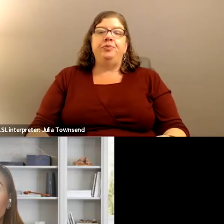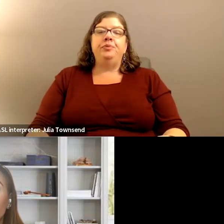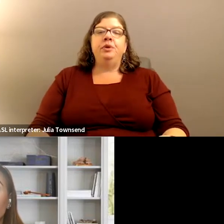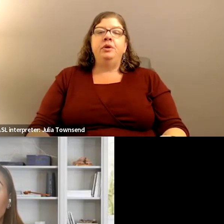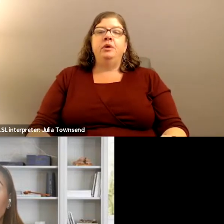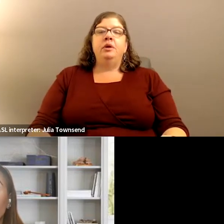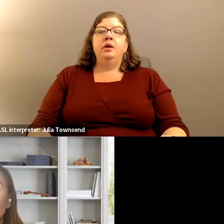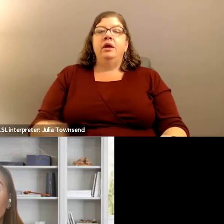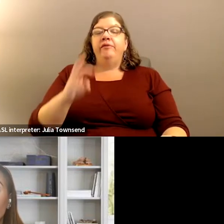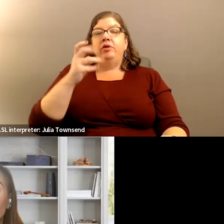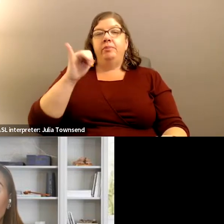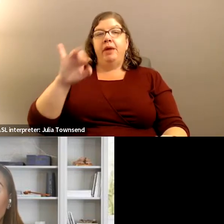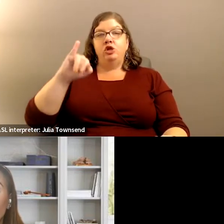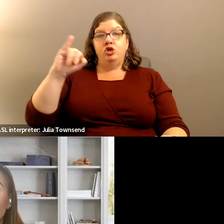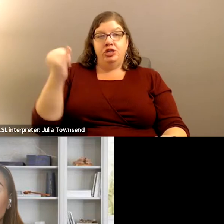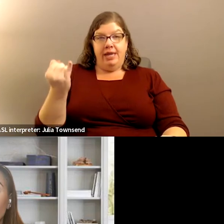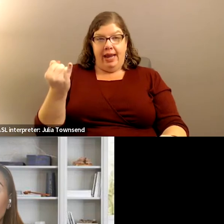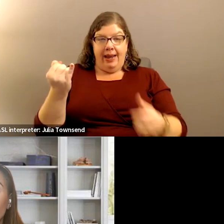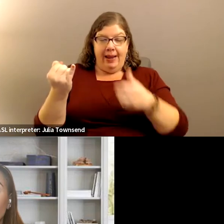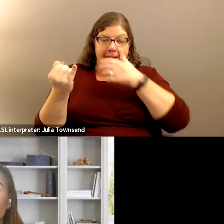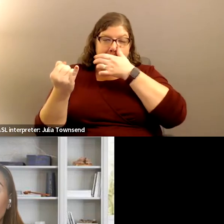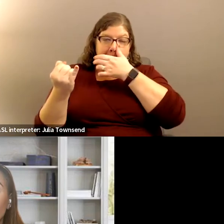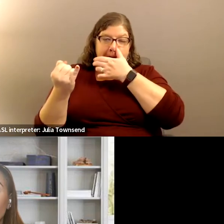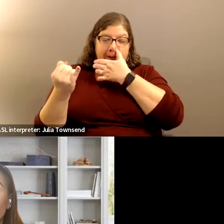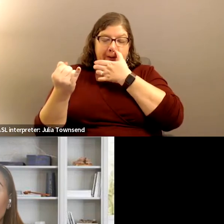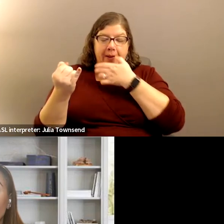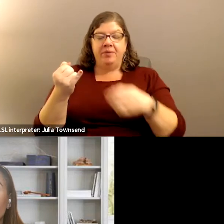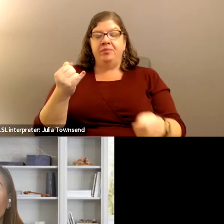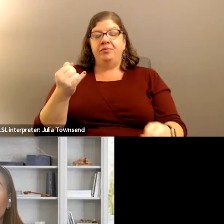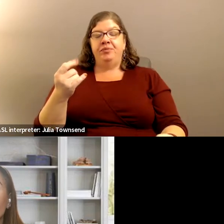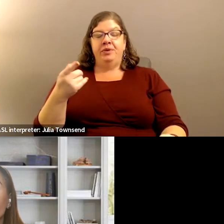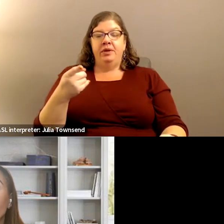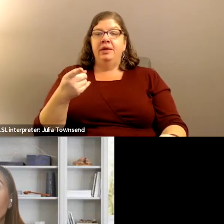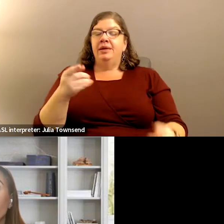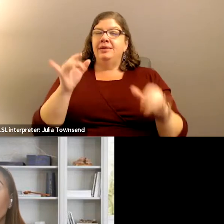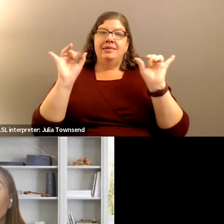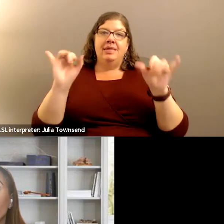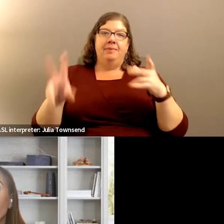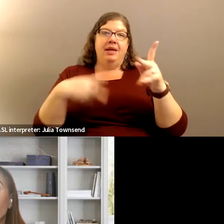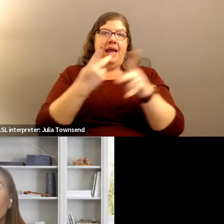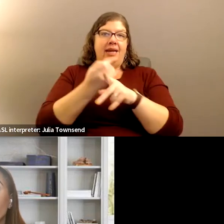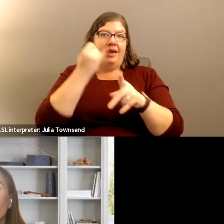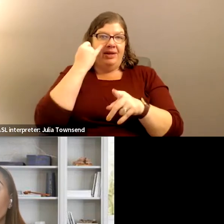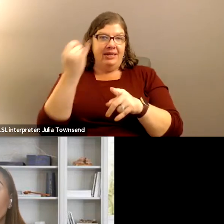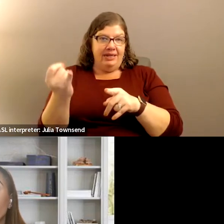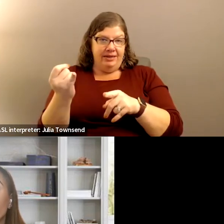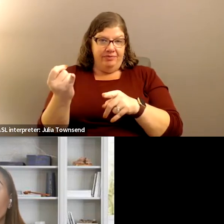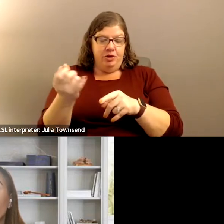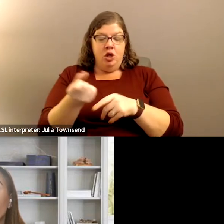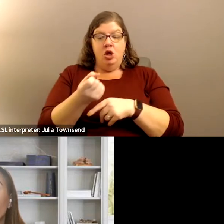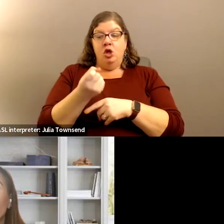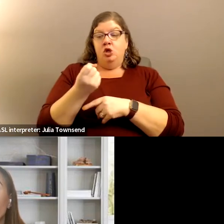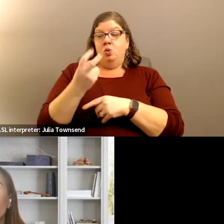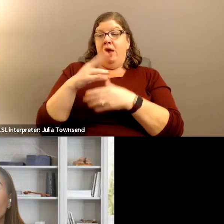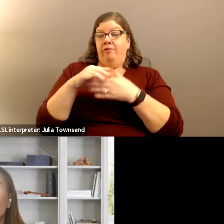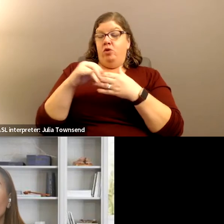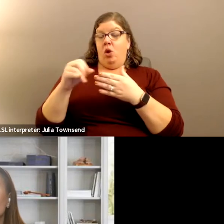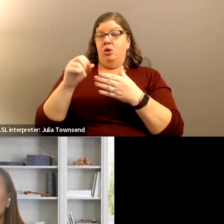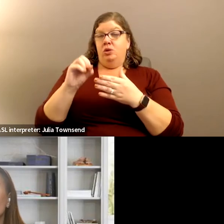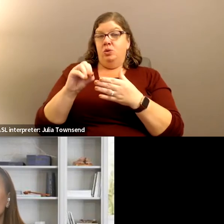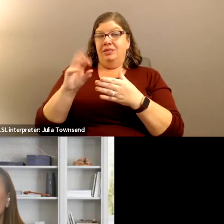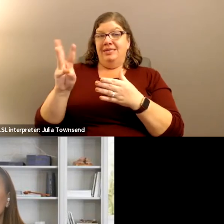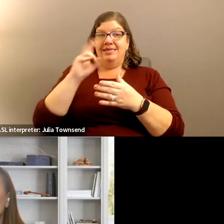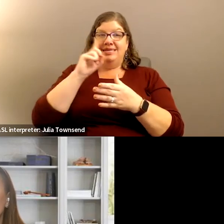So, for Measure J, it's a similar kind of ideal. So, it's $12.06